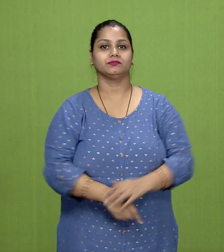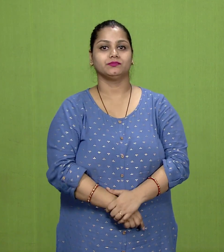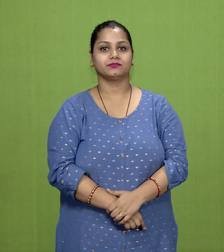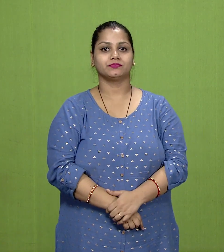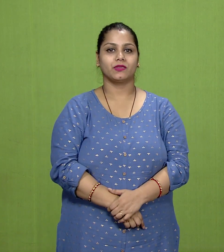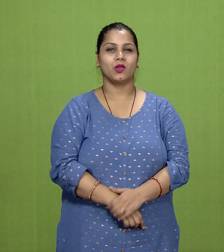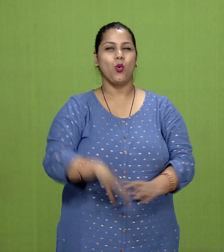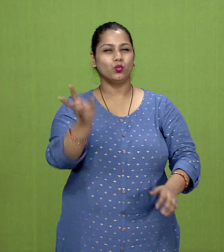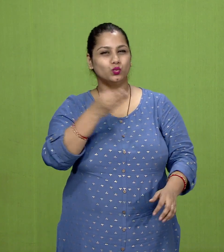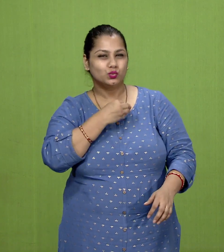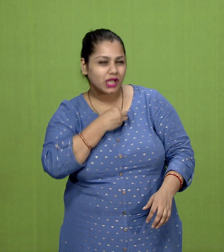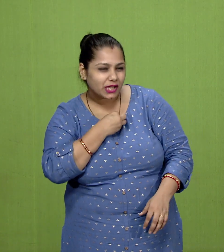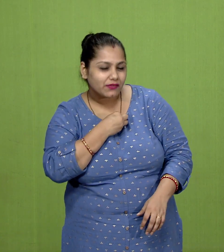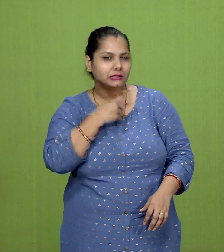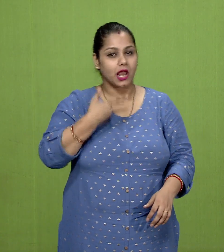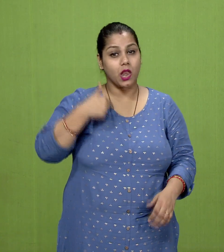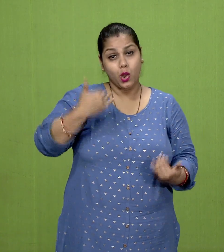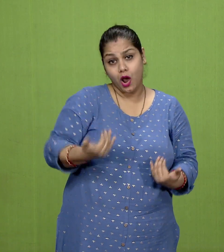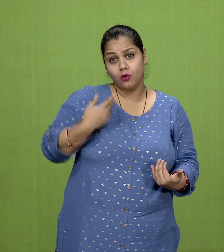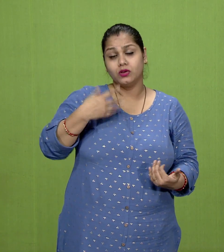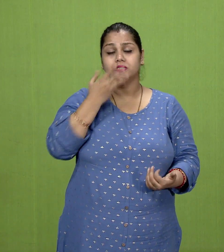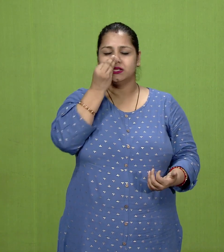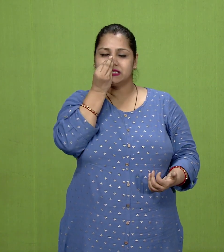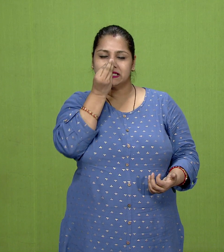sacrifices now became very elaborate